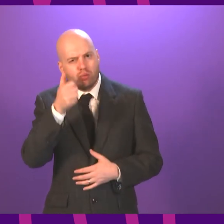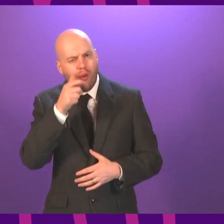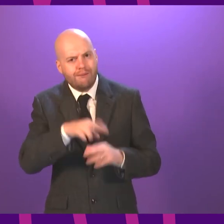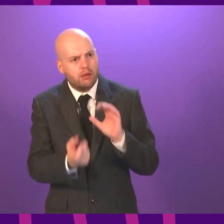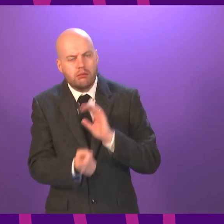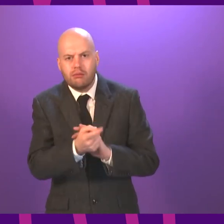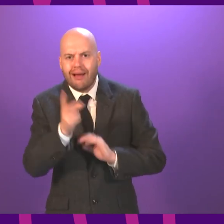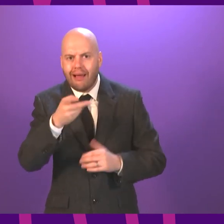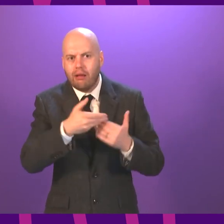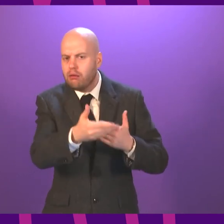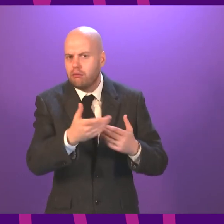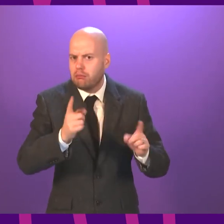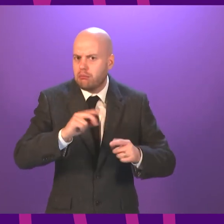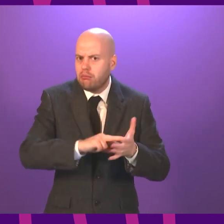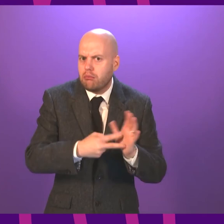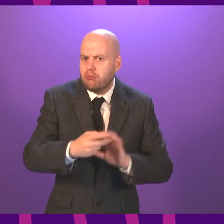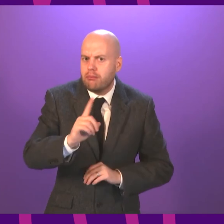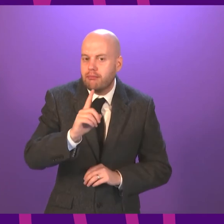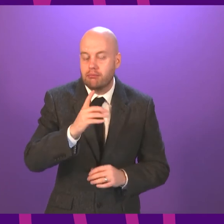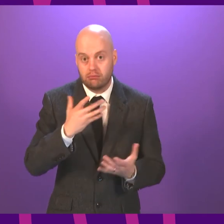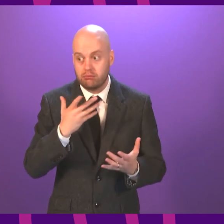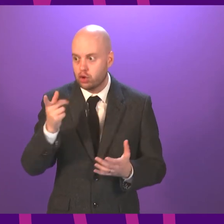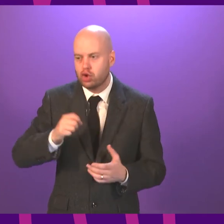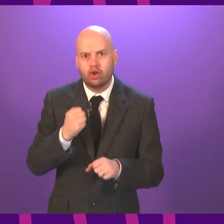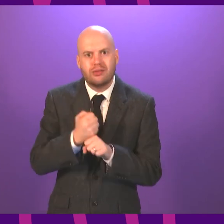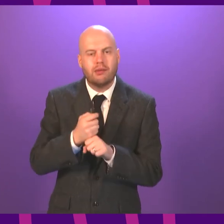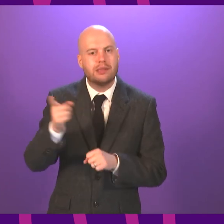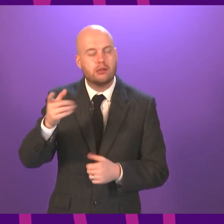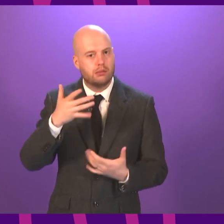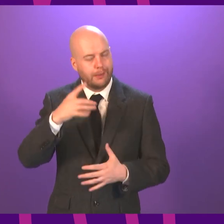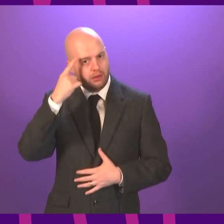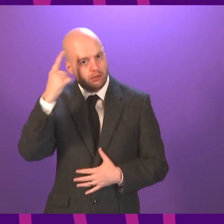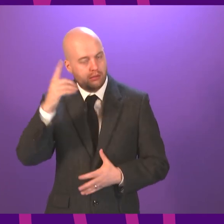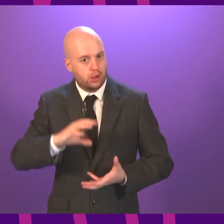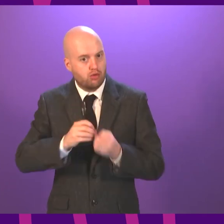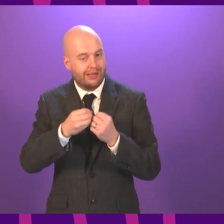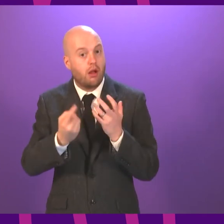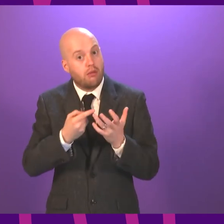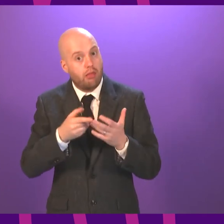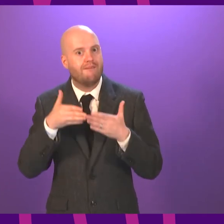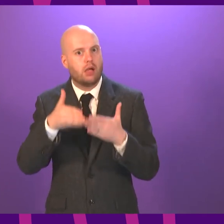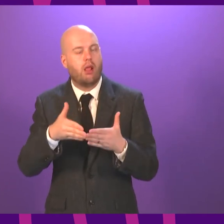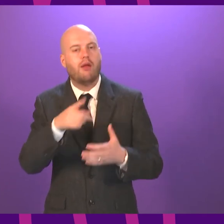Given all this, the Scottish Government consider the charter of a freight vessel for the storming way to Alephoon route. First Minister.